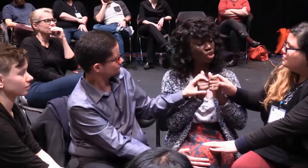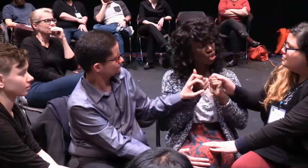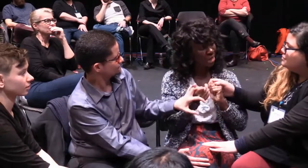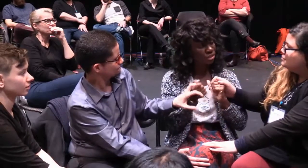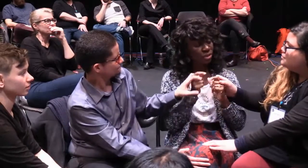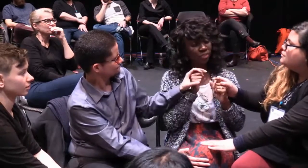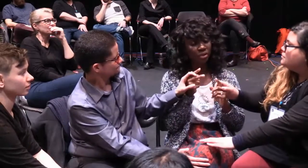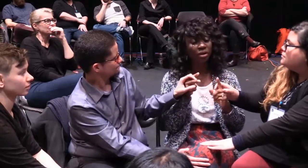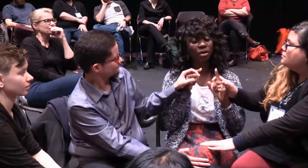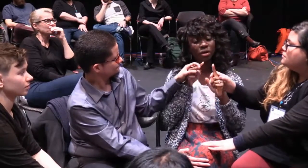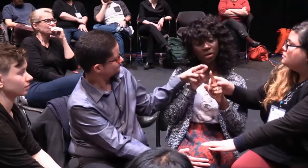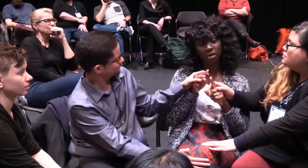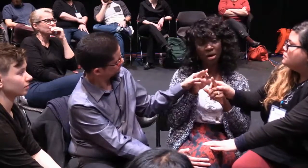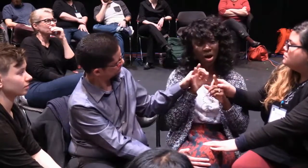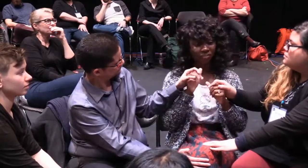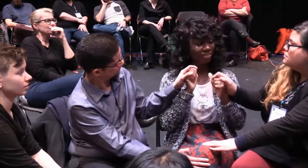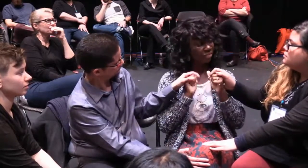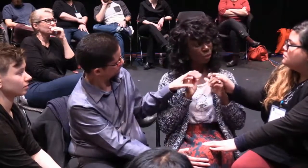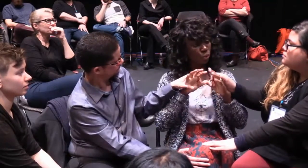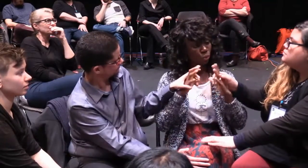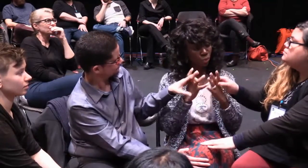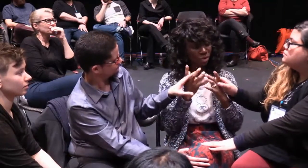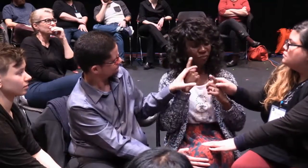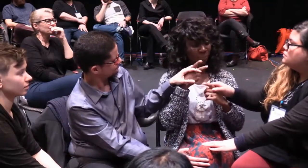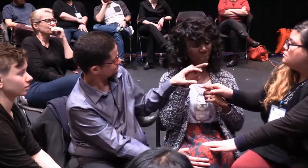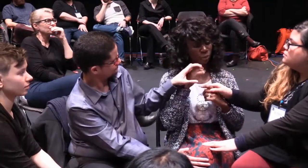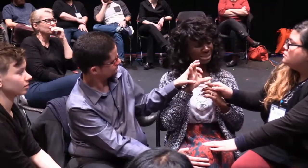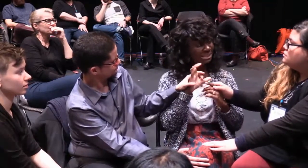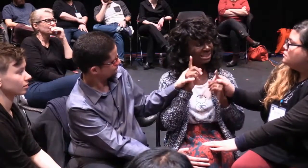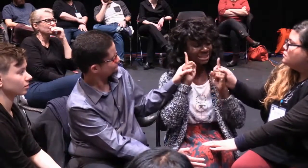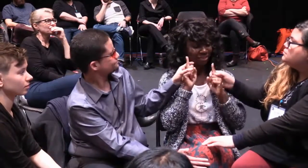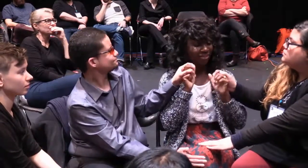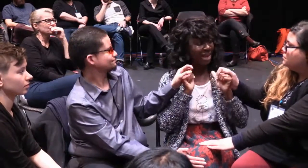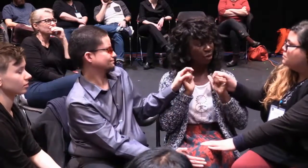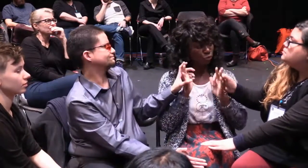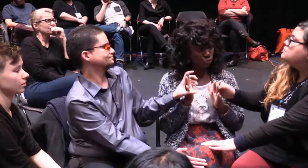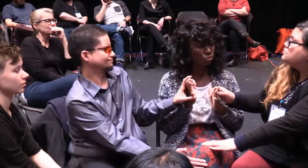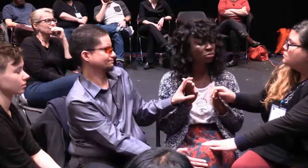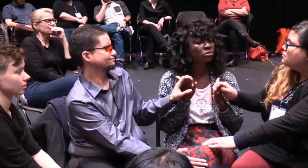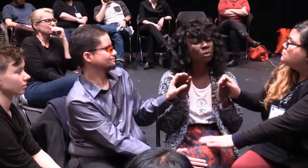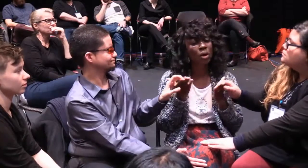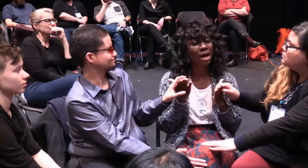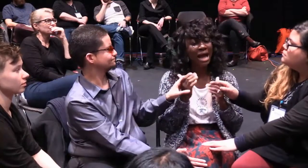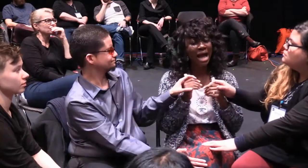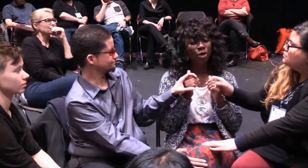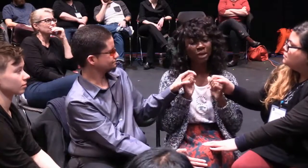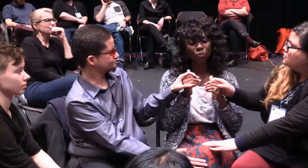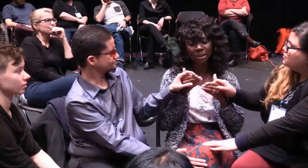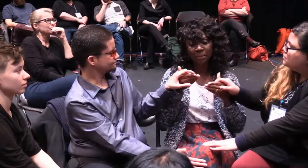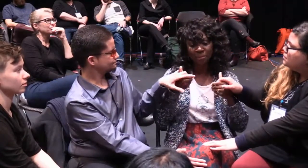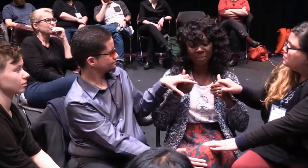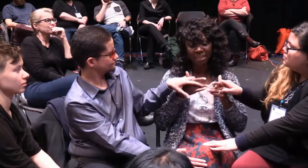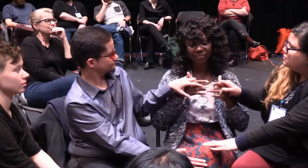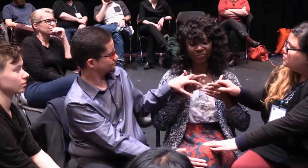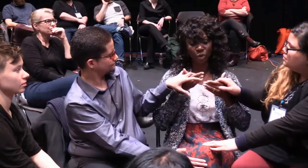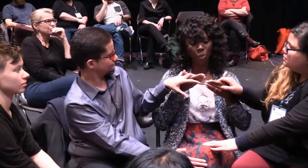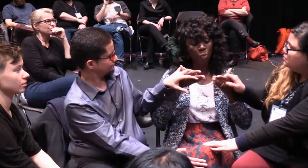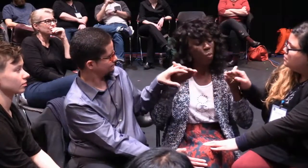And so, how can we change things for people of color who are deaf performers, deaf